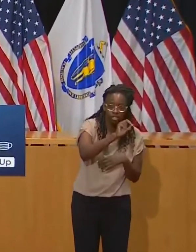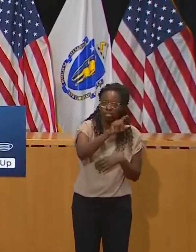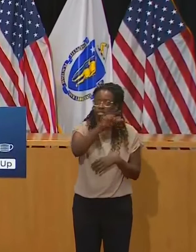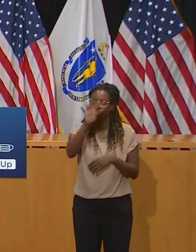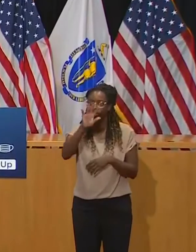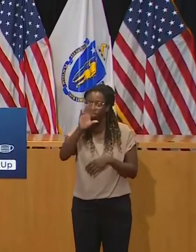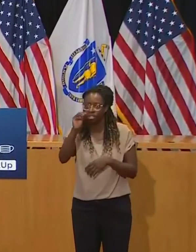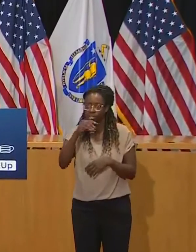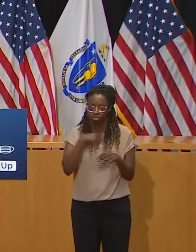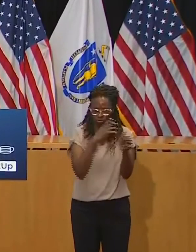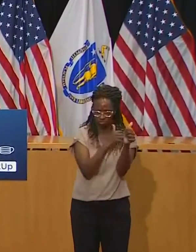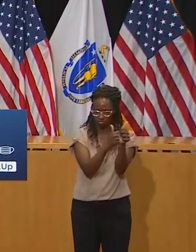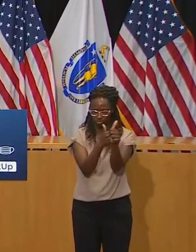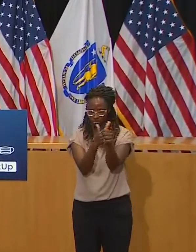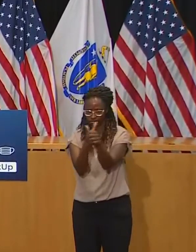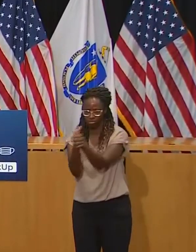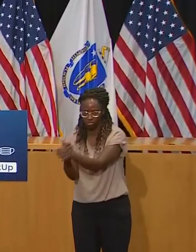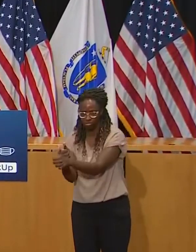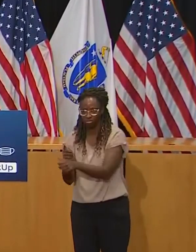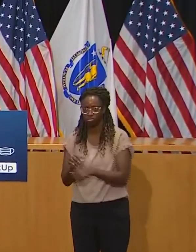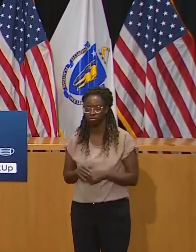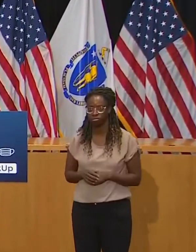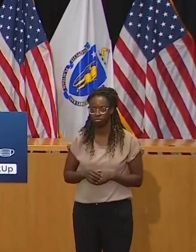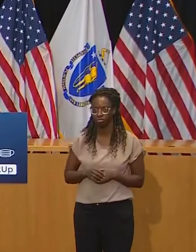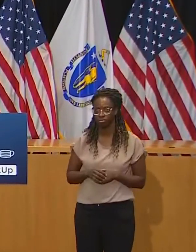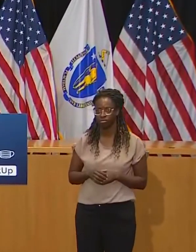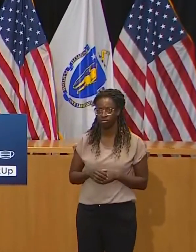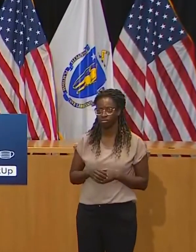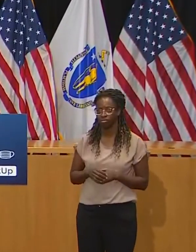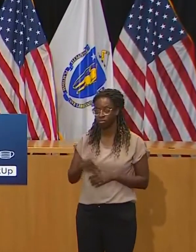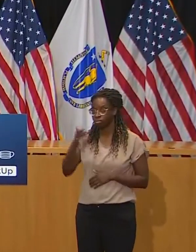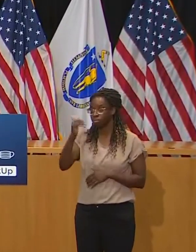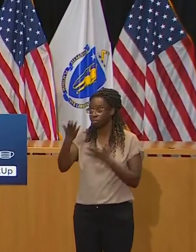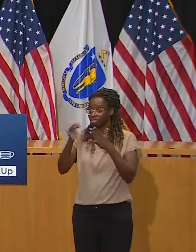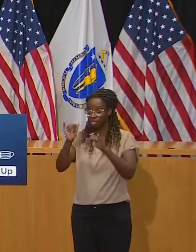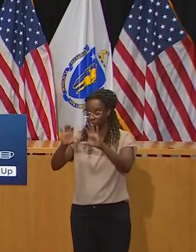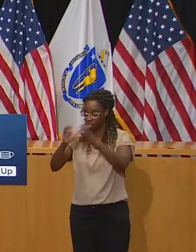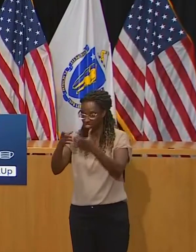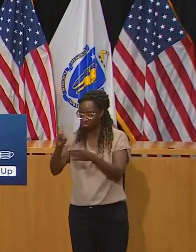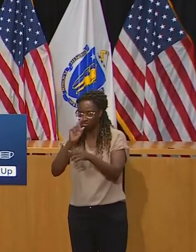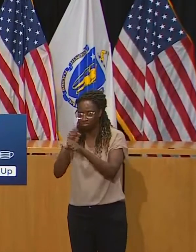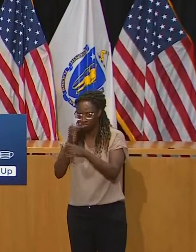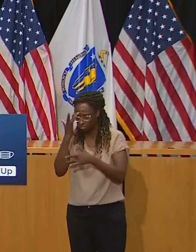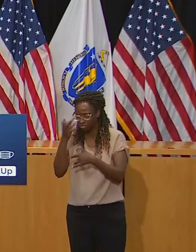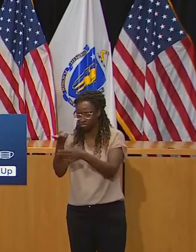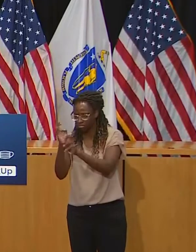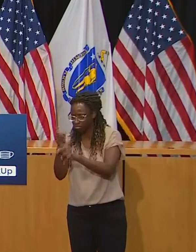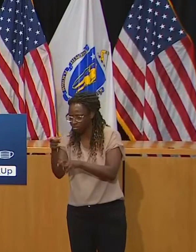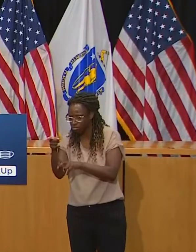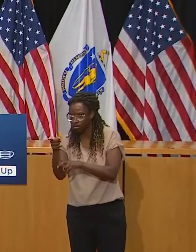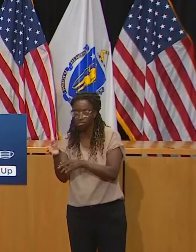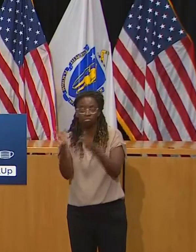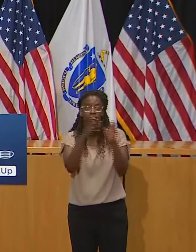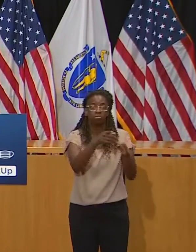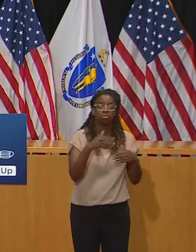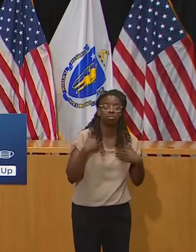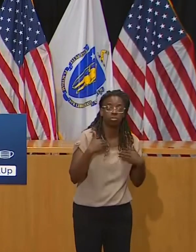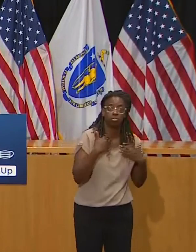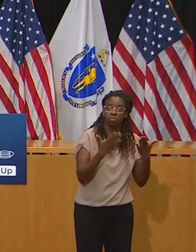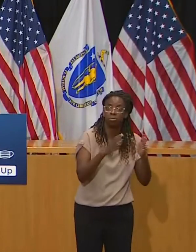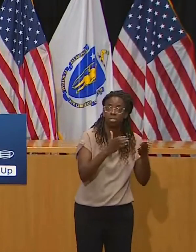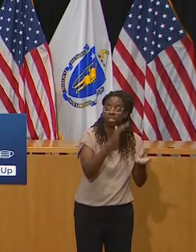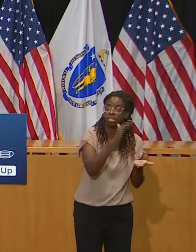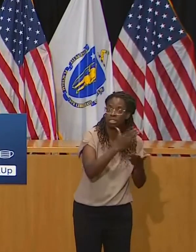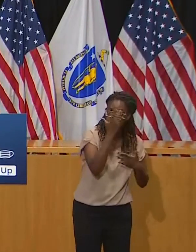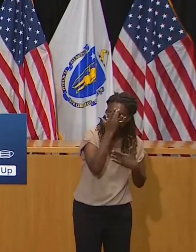as this population does. Some of them will, and it will be a horror show for them, okay? Let's not